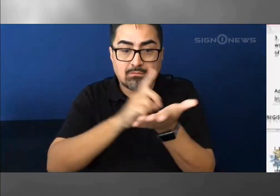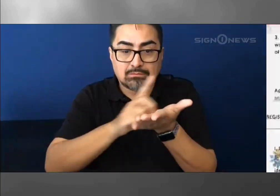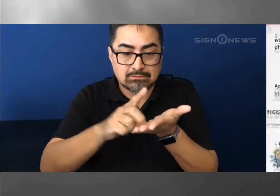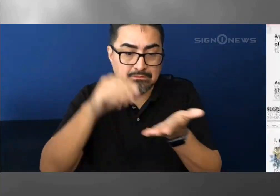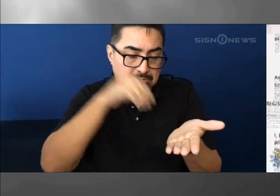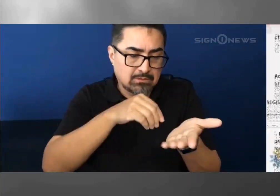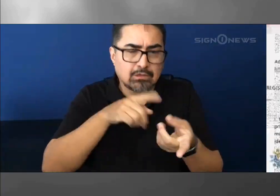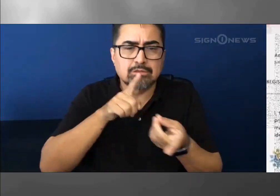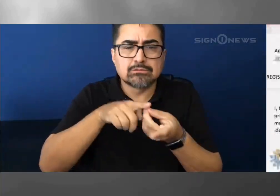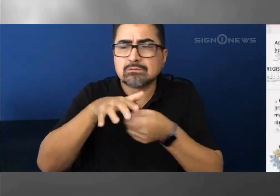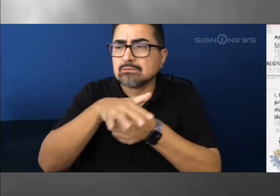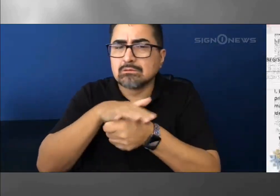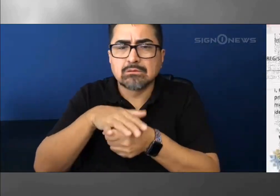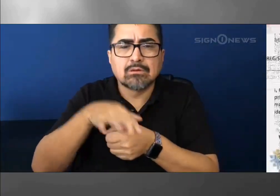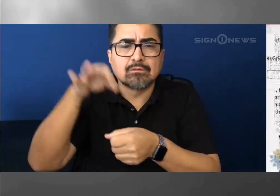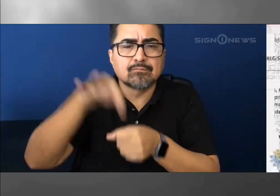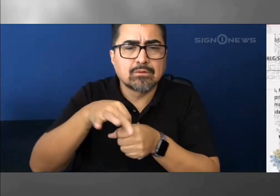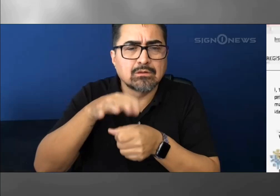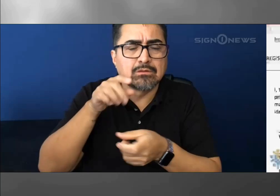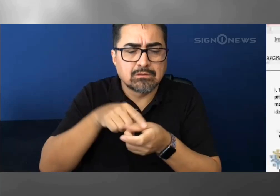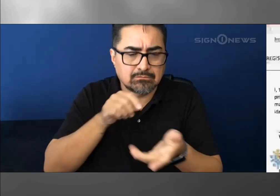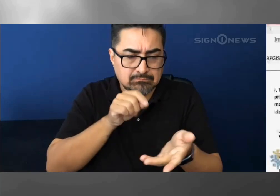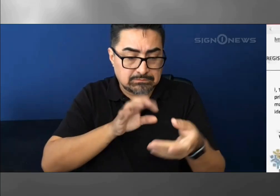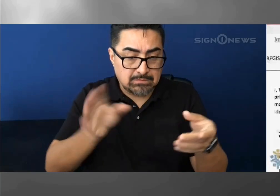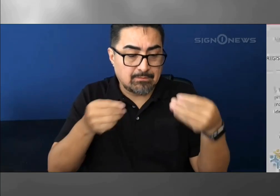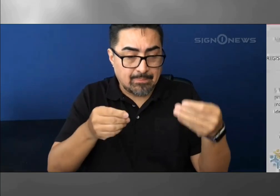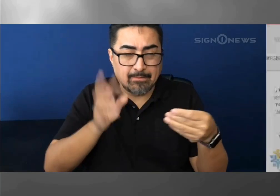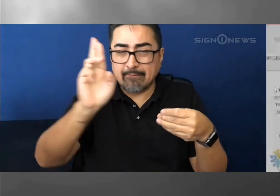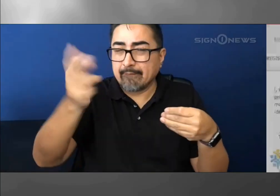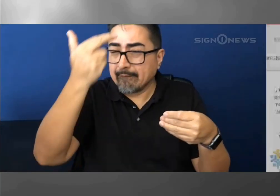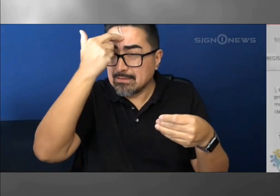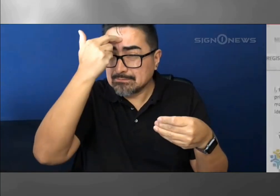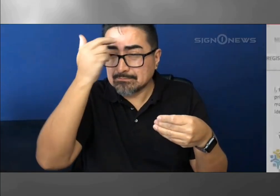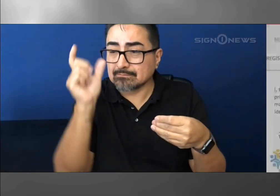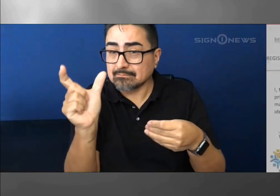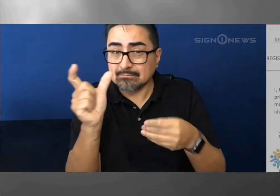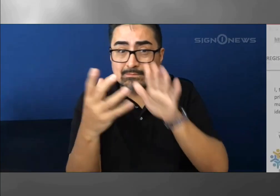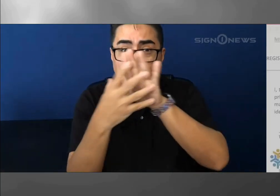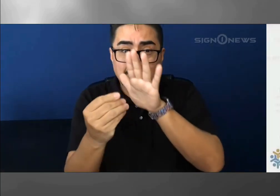signature cure form. The website is bit